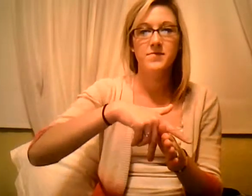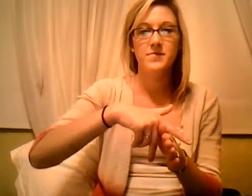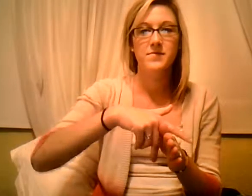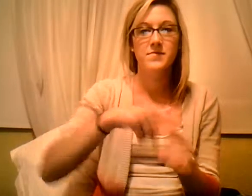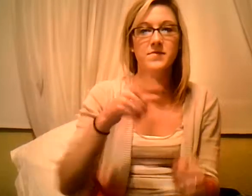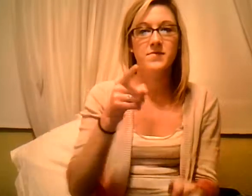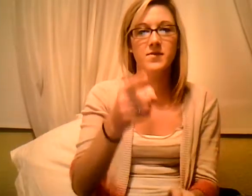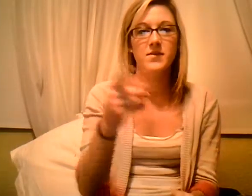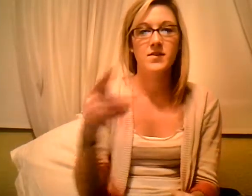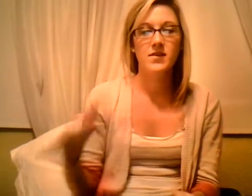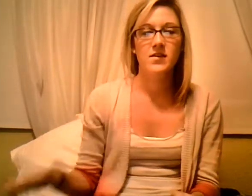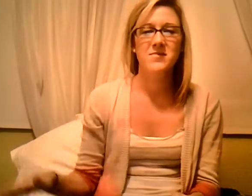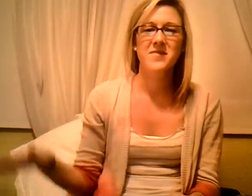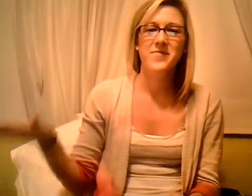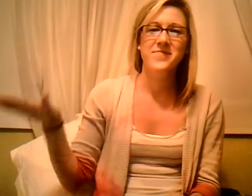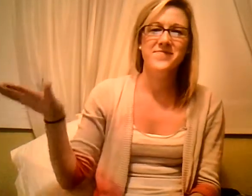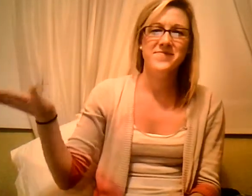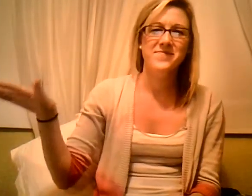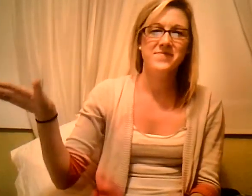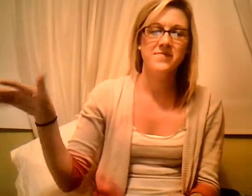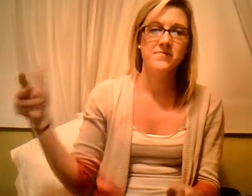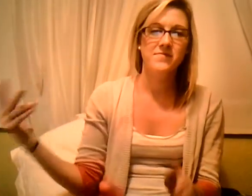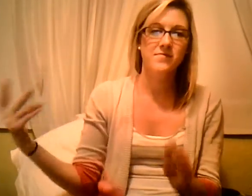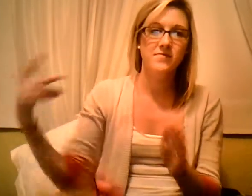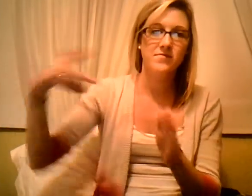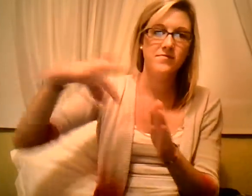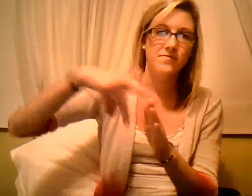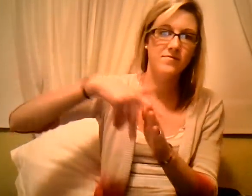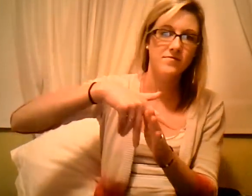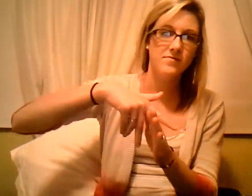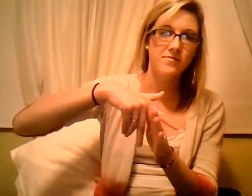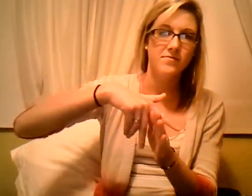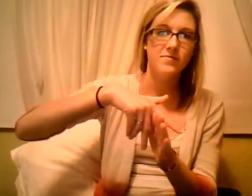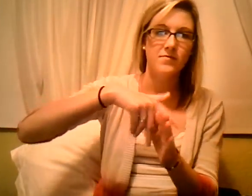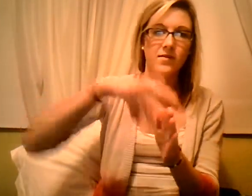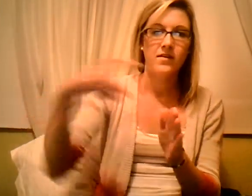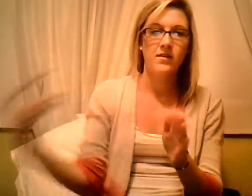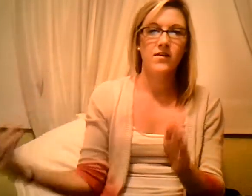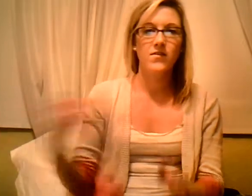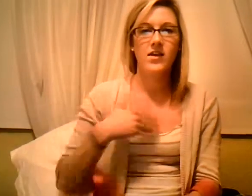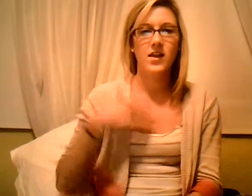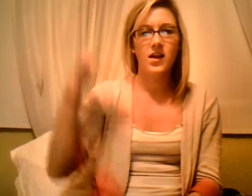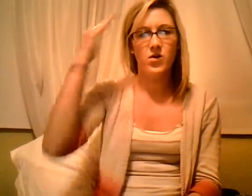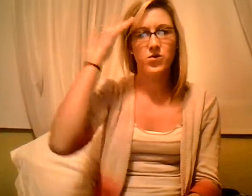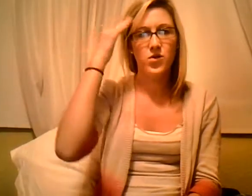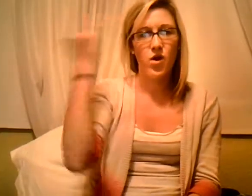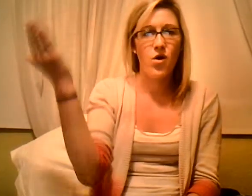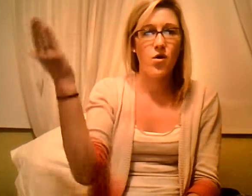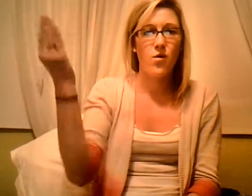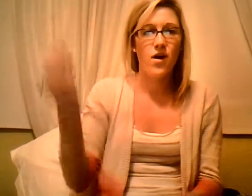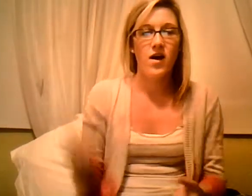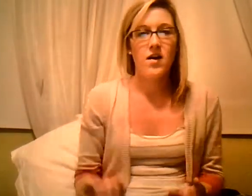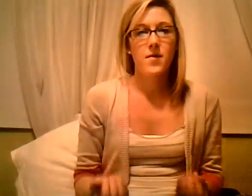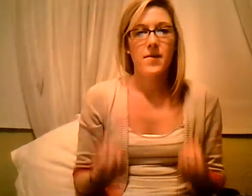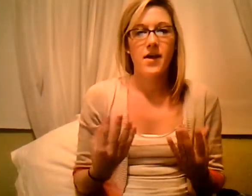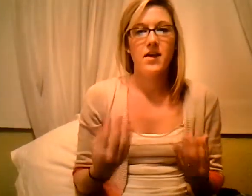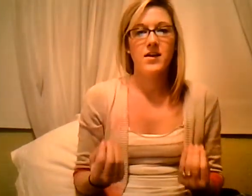She climbed high in that saddle, well I don't know how many